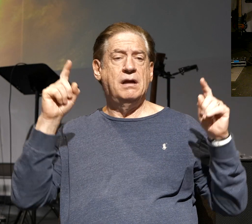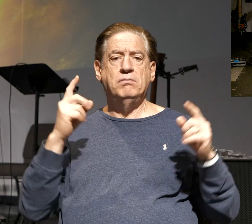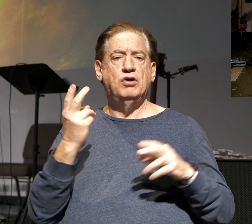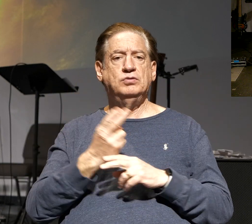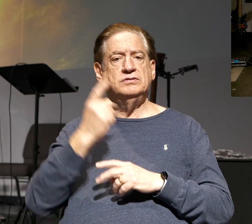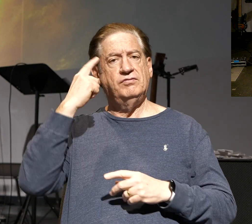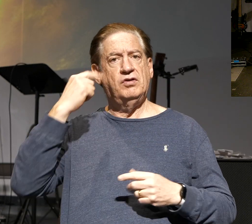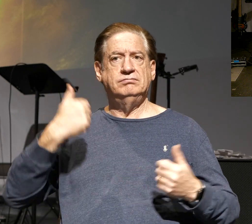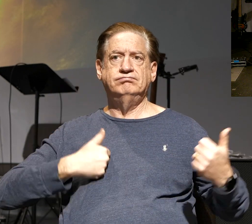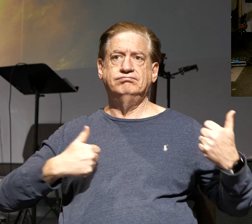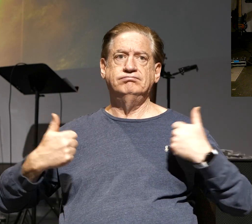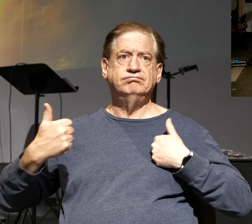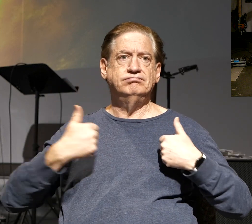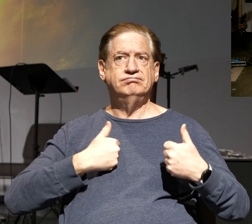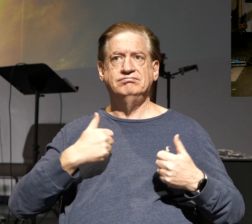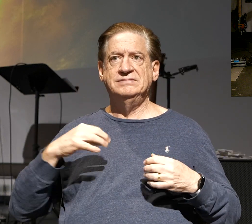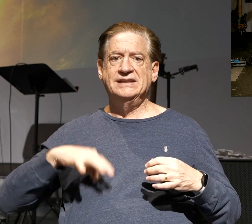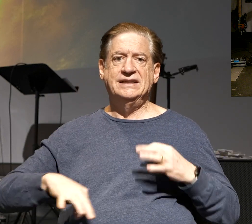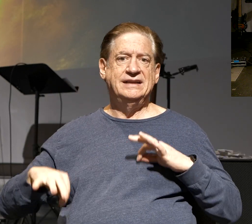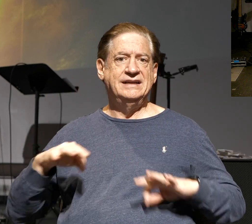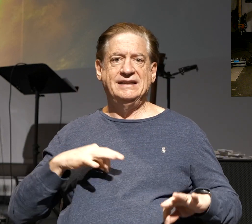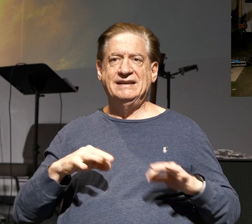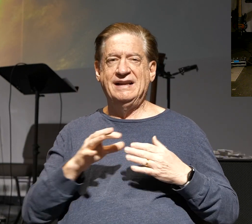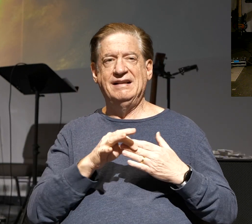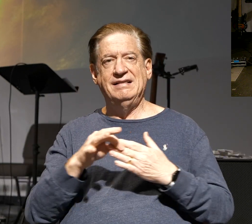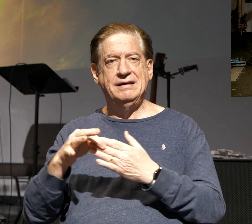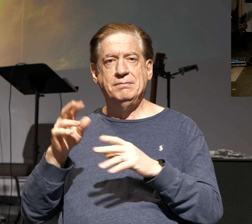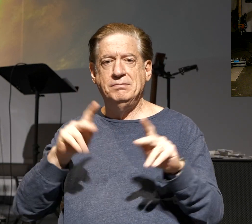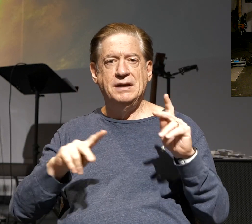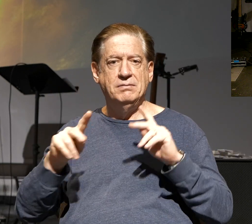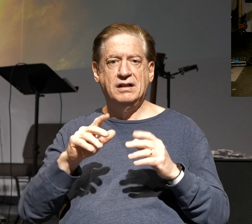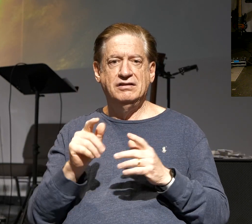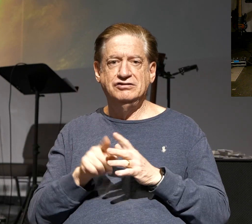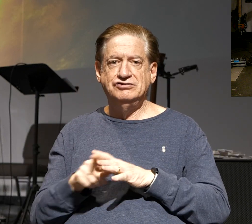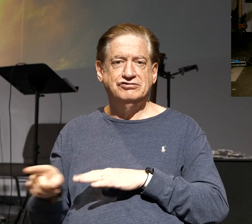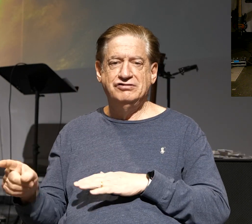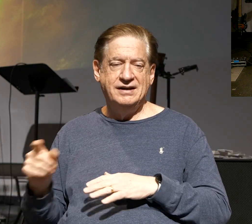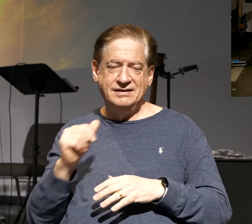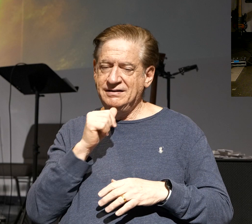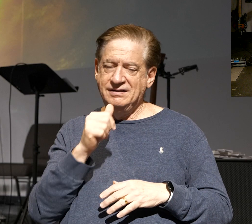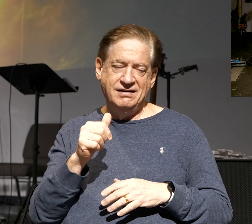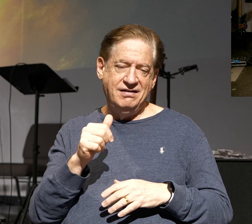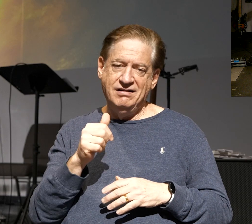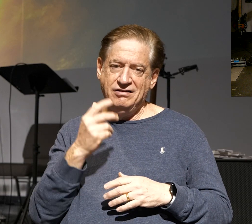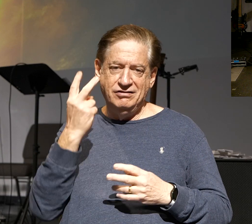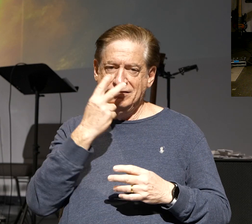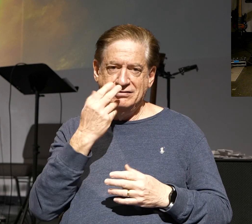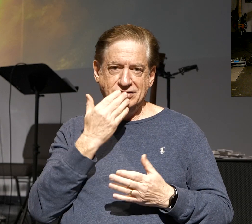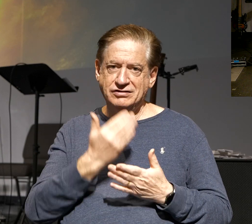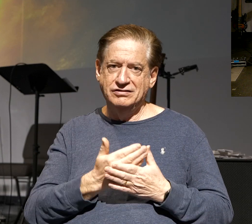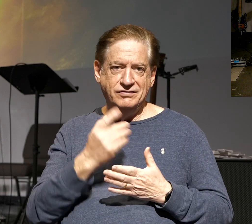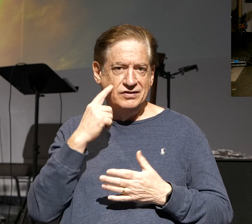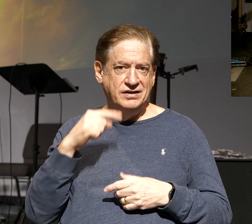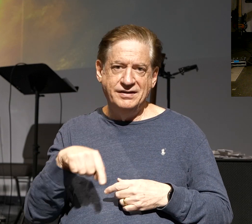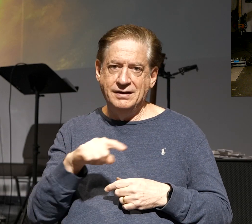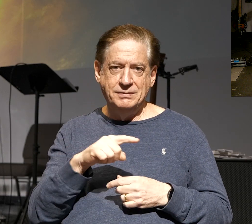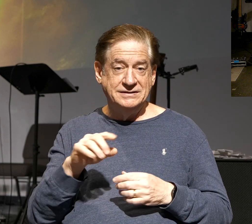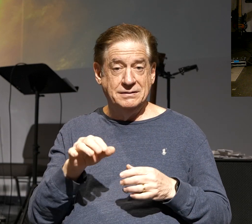their own gain and leading people astray? It doesn't look good for them as the Bible defines greatness.